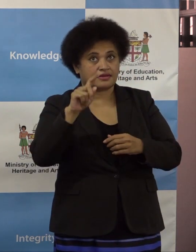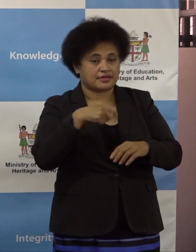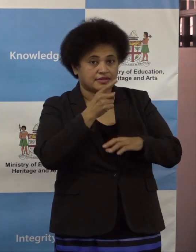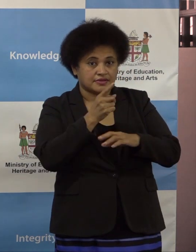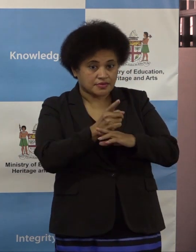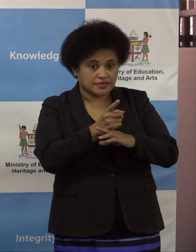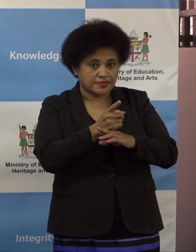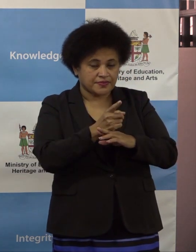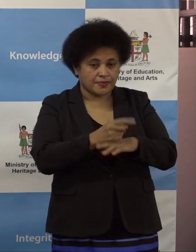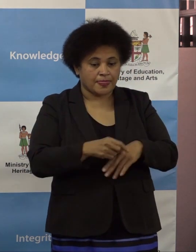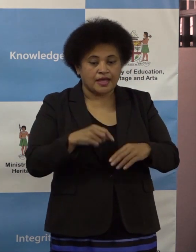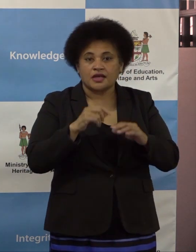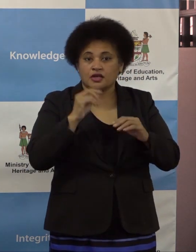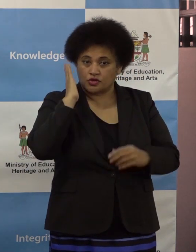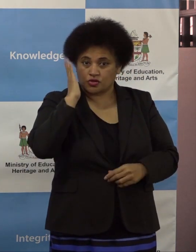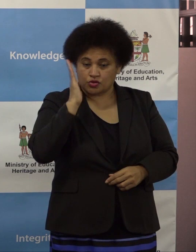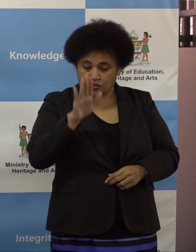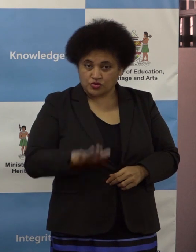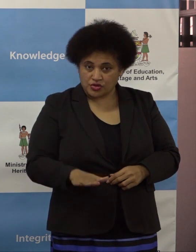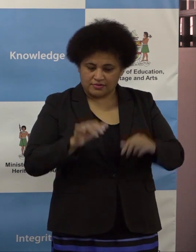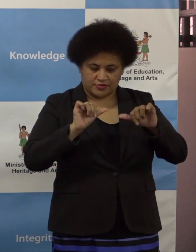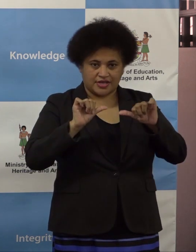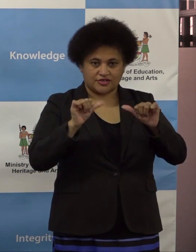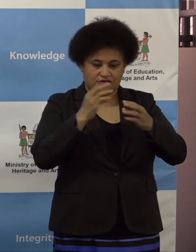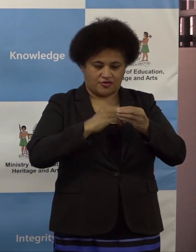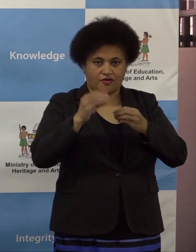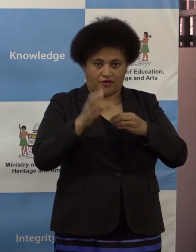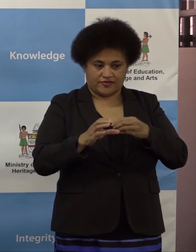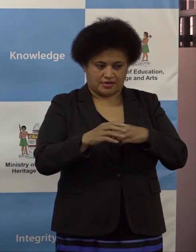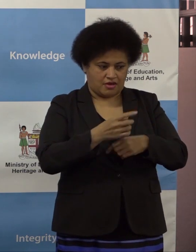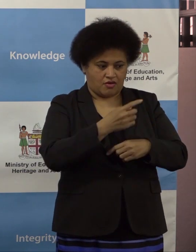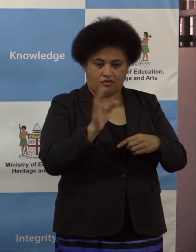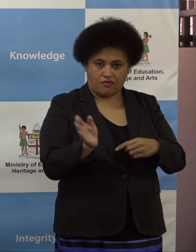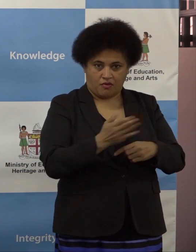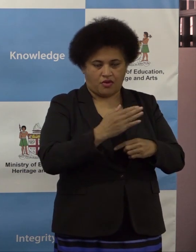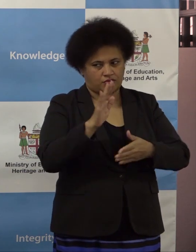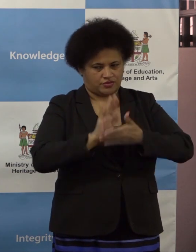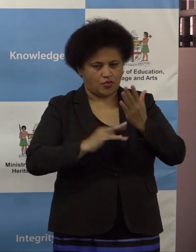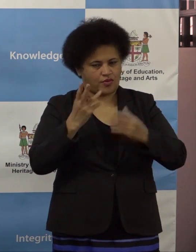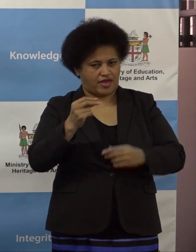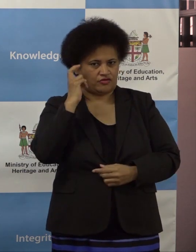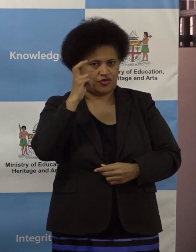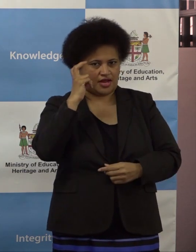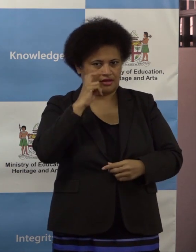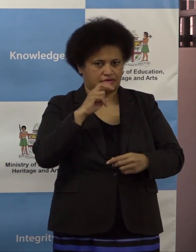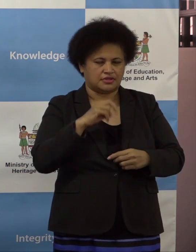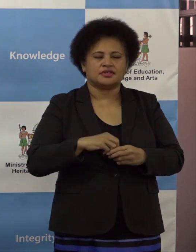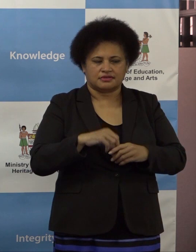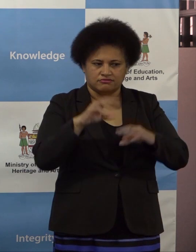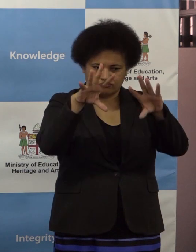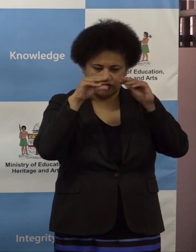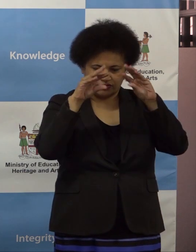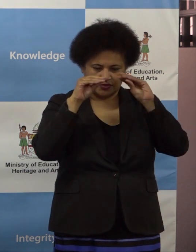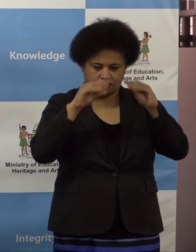school child protection officers will undergo training in psychosocial support services to further help students in their